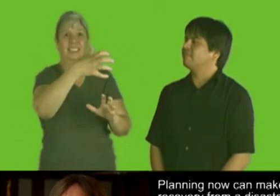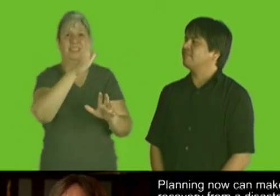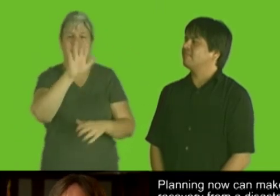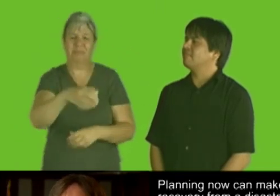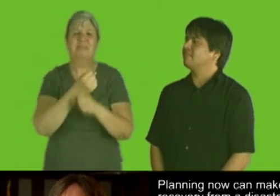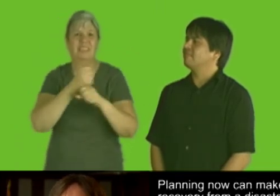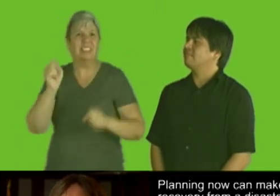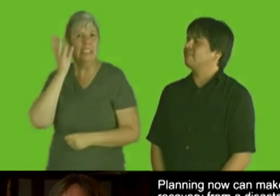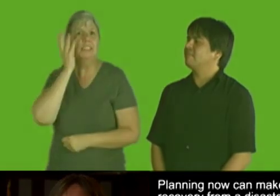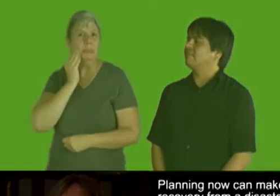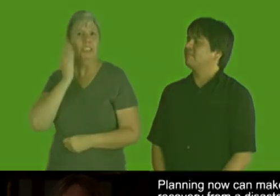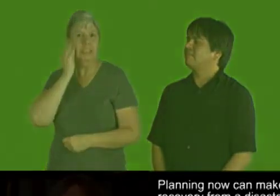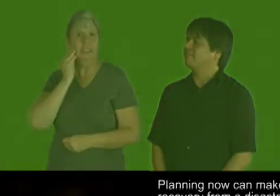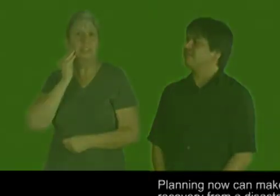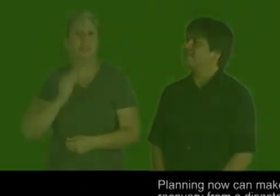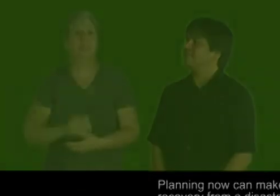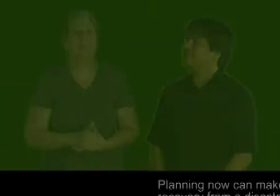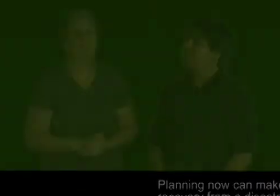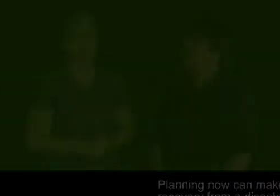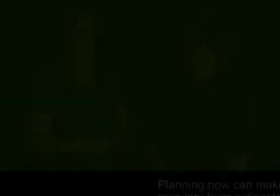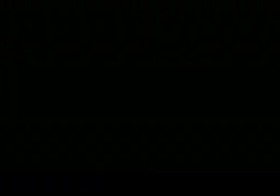safer experience. please. Please, not, Please,